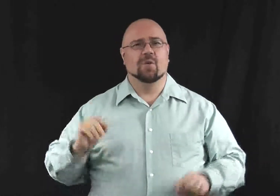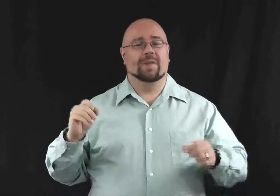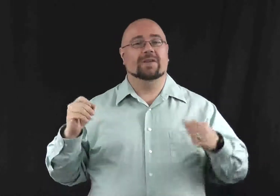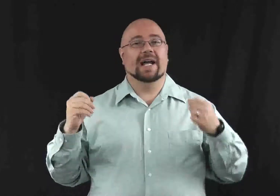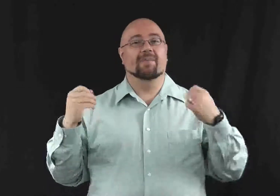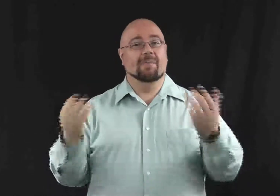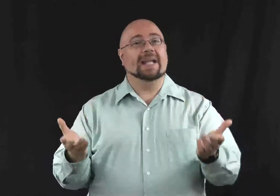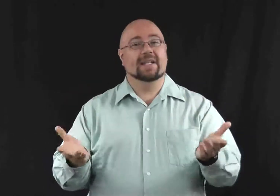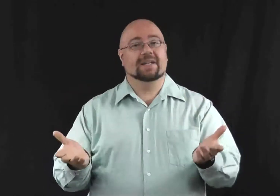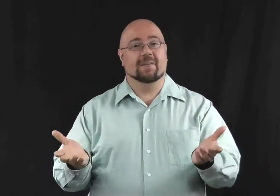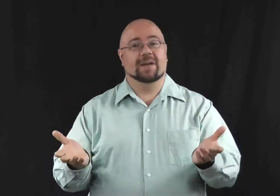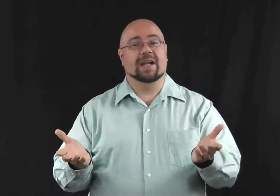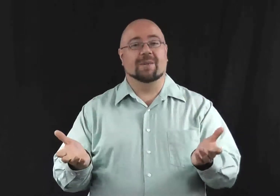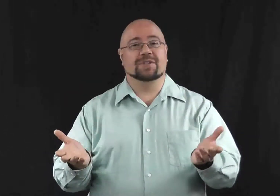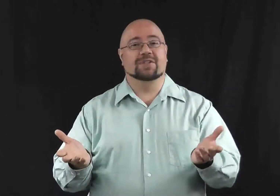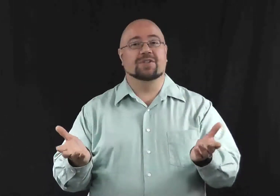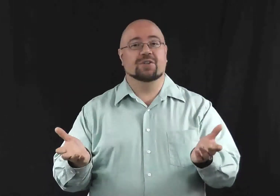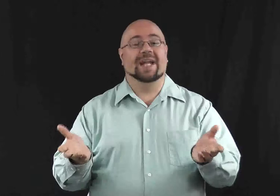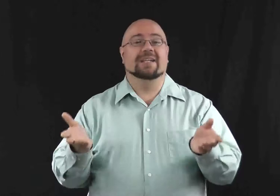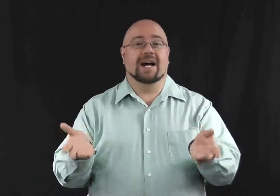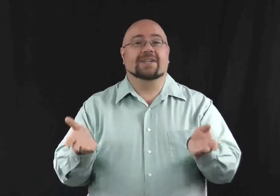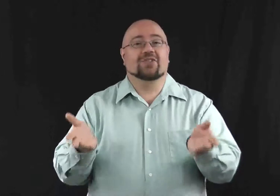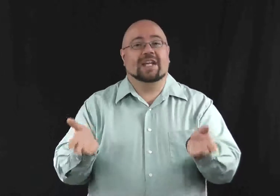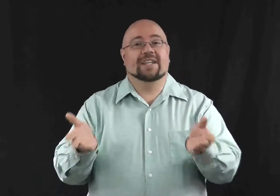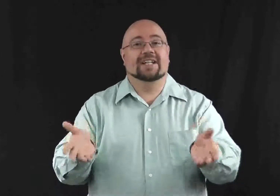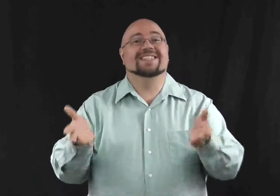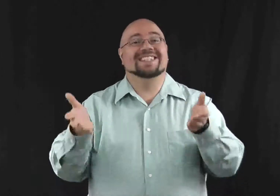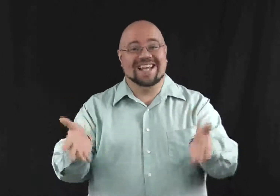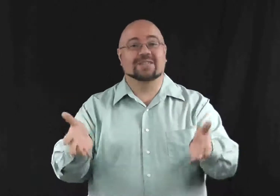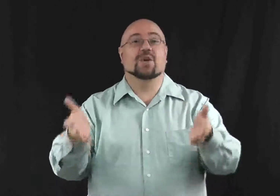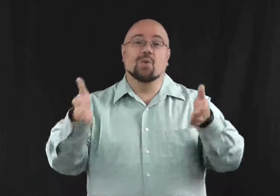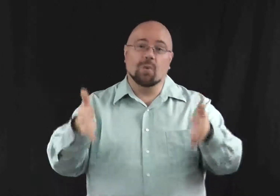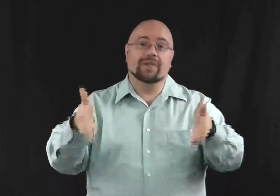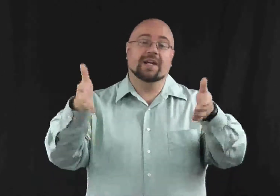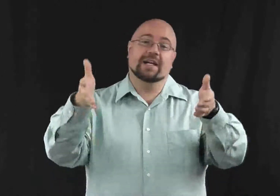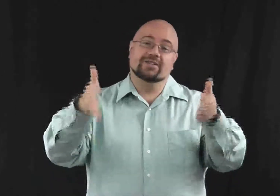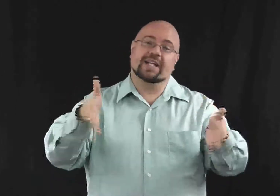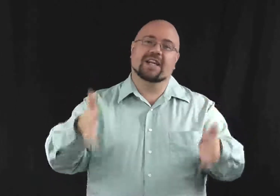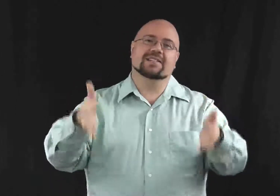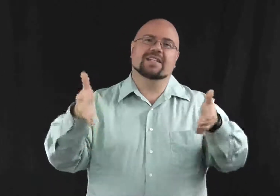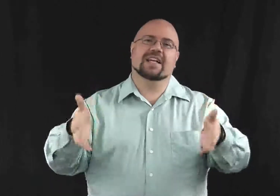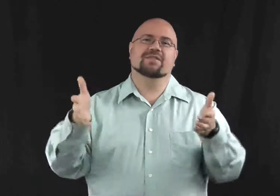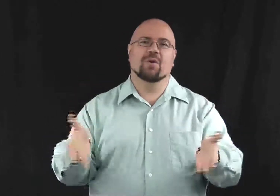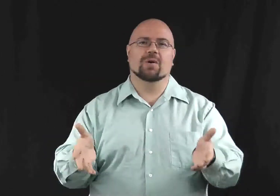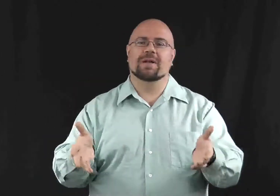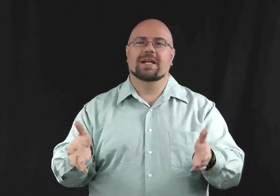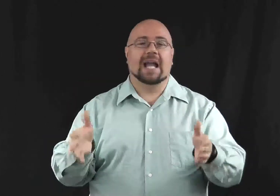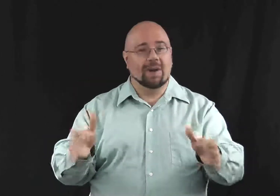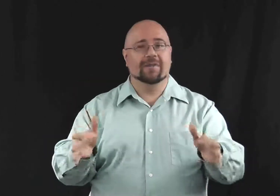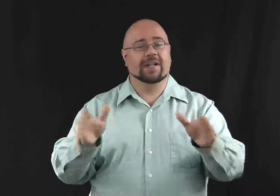lab might give a company the option to do a non chain of custody test with a chain of custody test form. However if they do